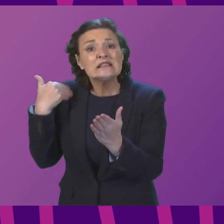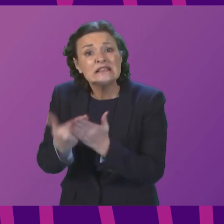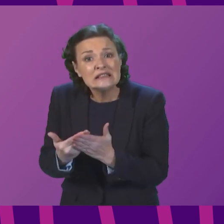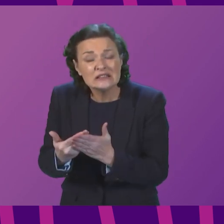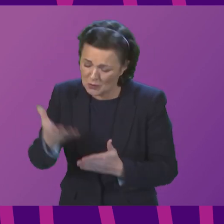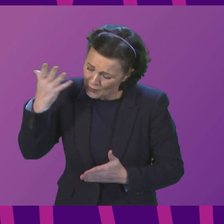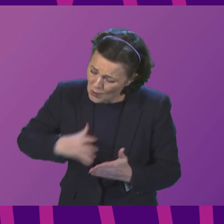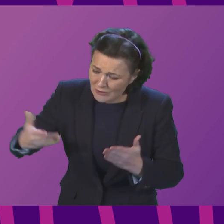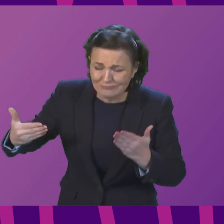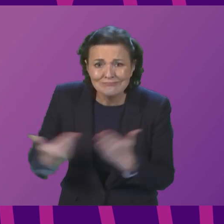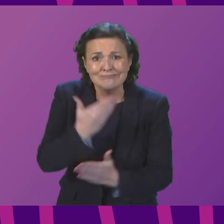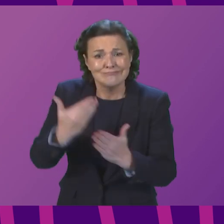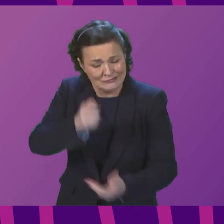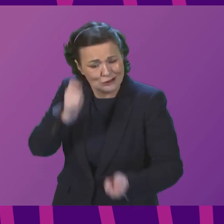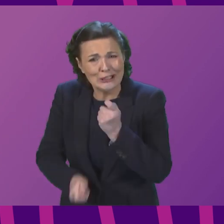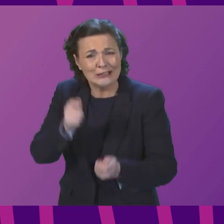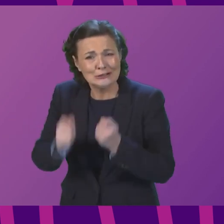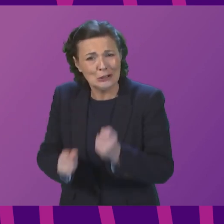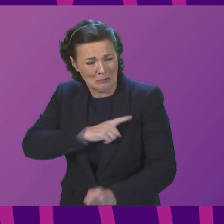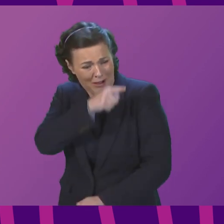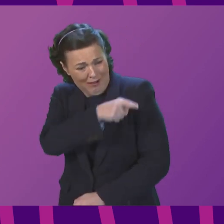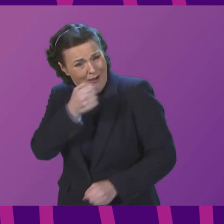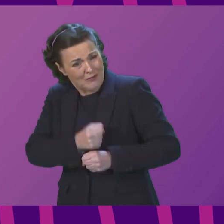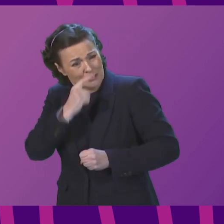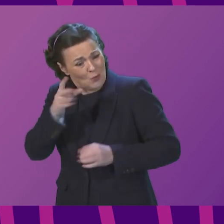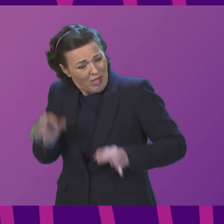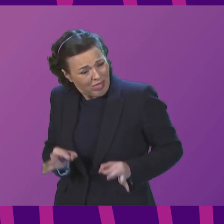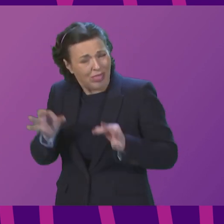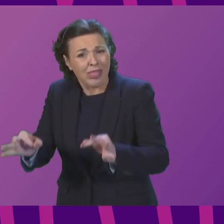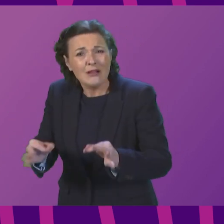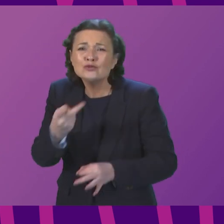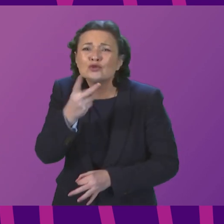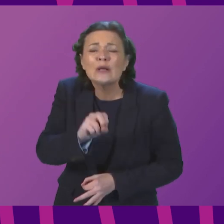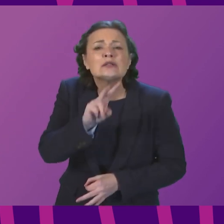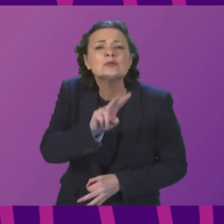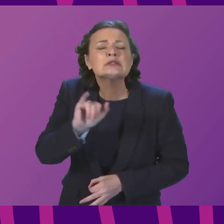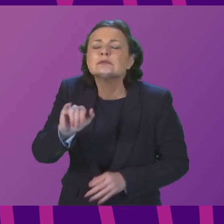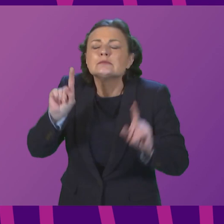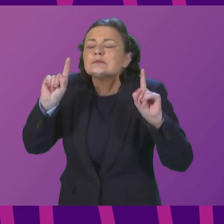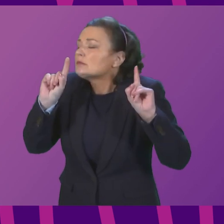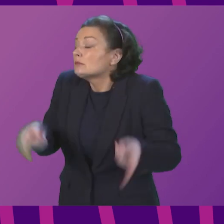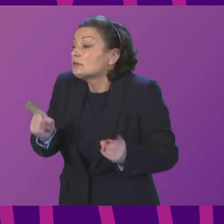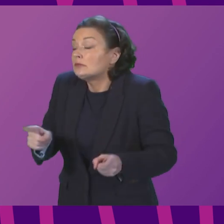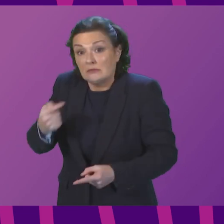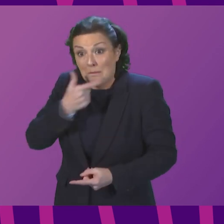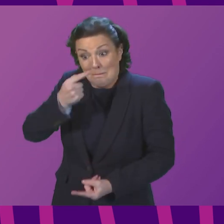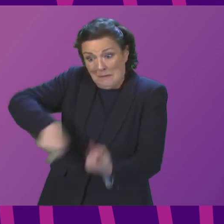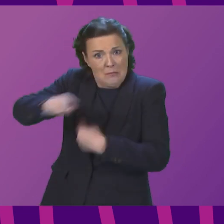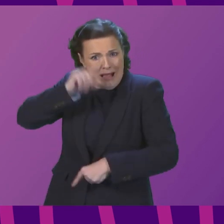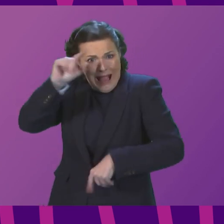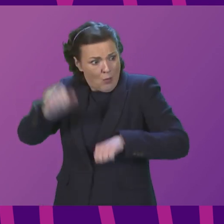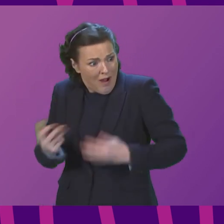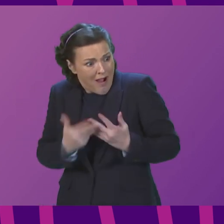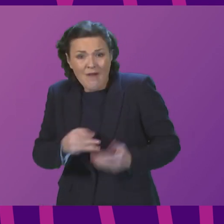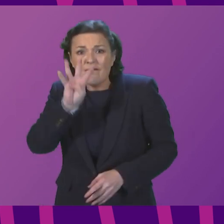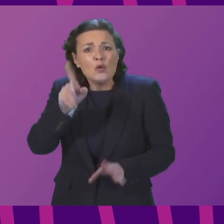a government slogan to delay action until 2026. Carers and those who need the care can't wait another four years.